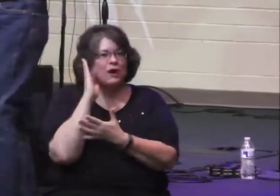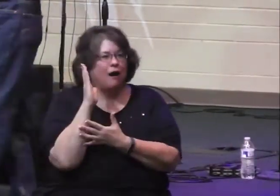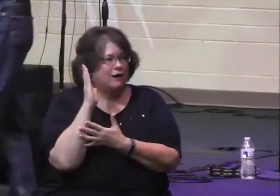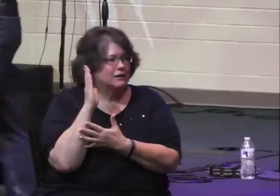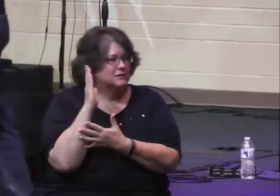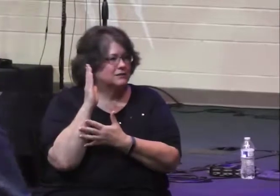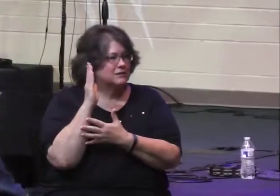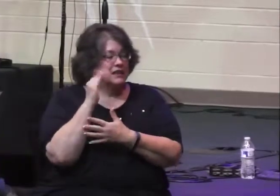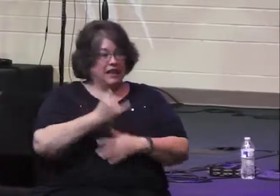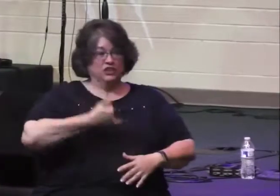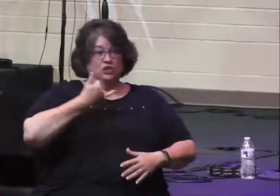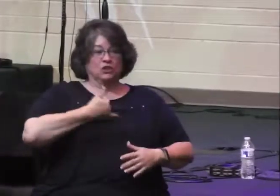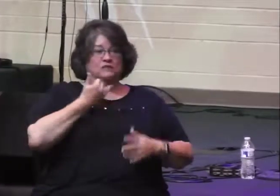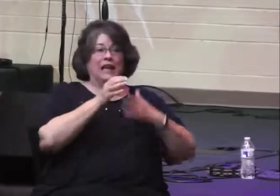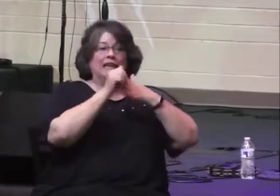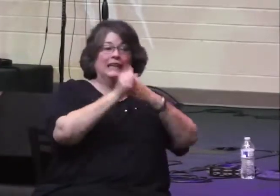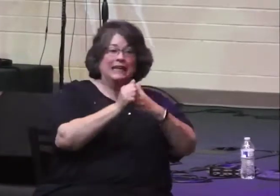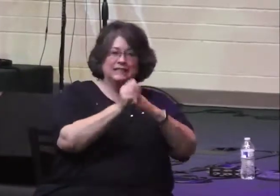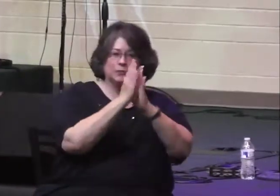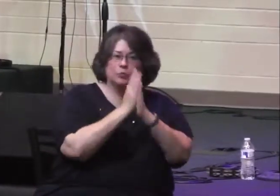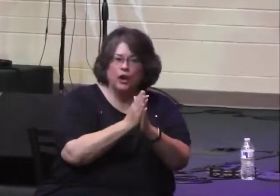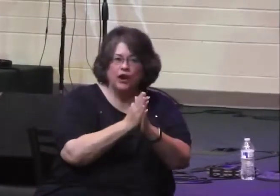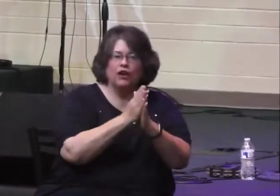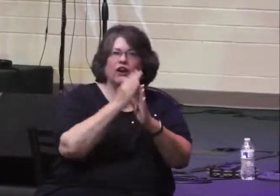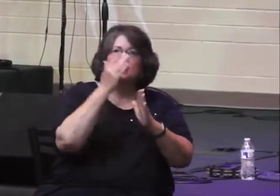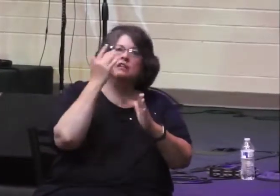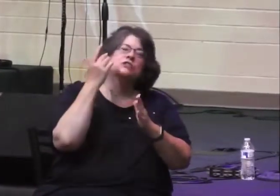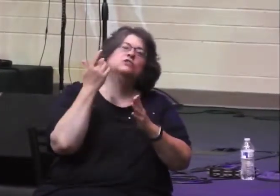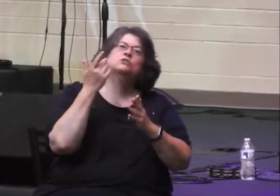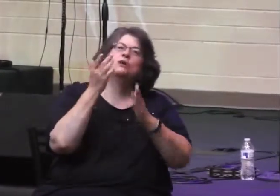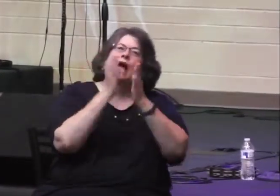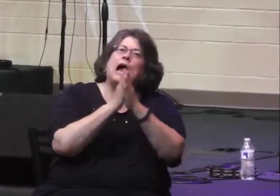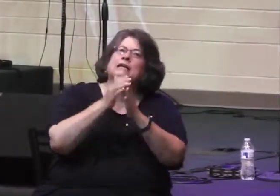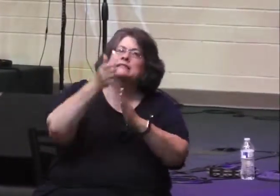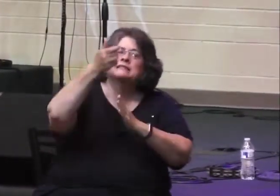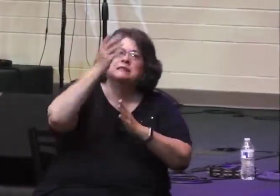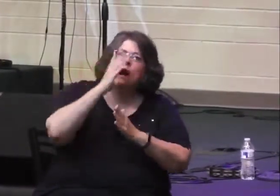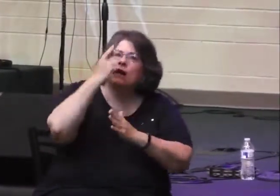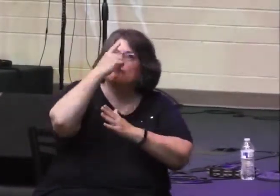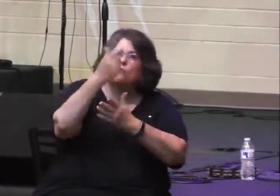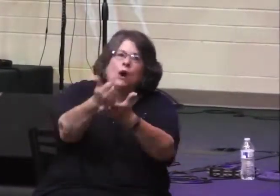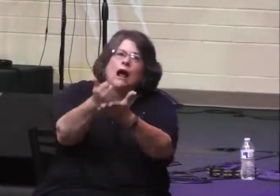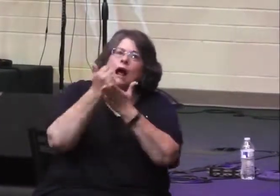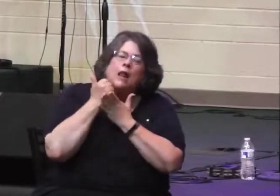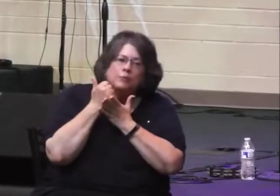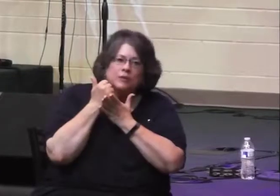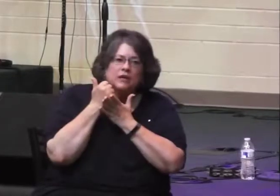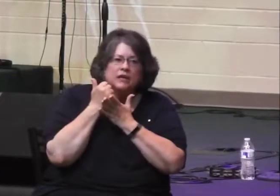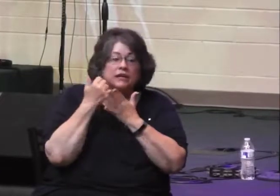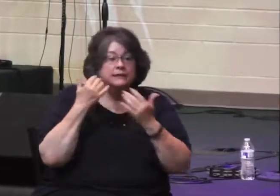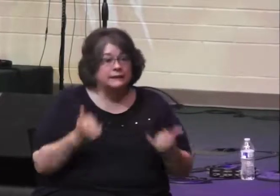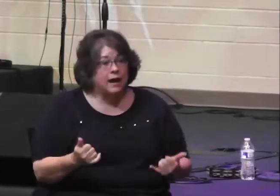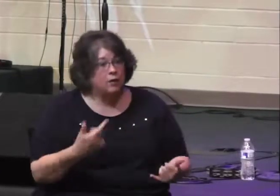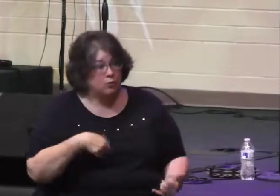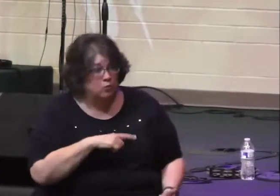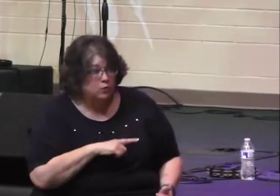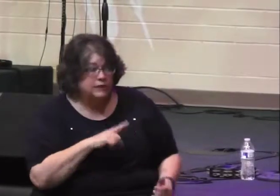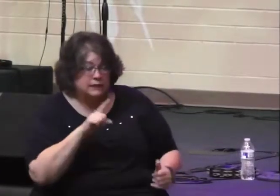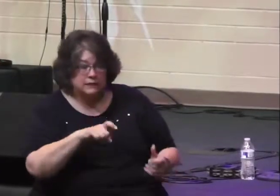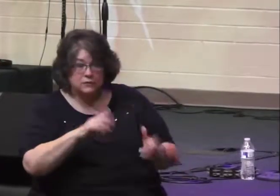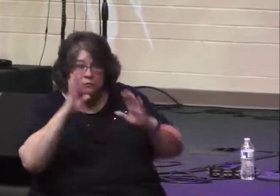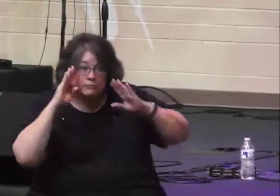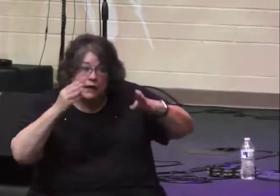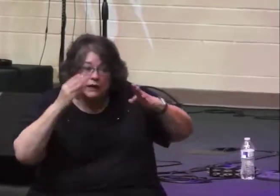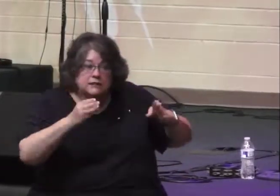the people in a prayer to God. They're interceding to God for help. And I think this is where Jehoshaphat can